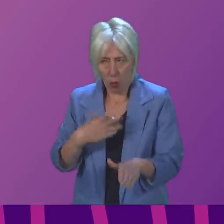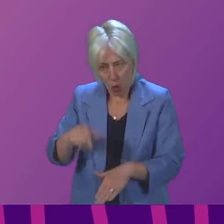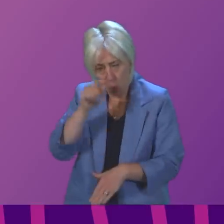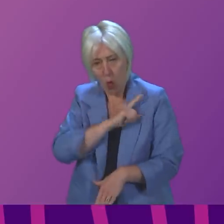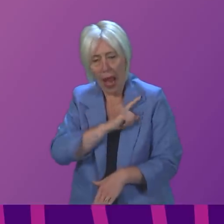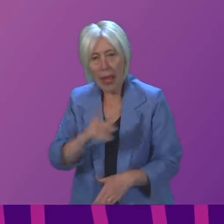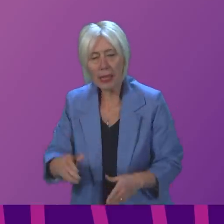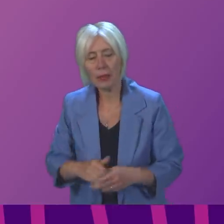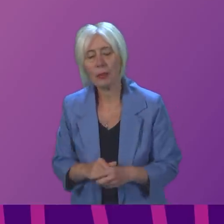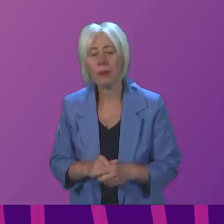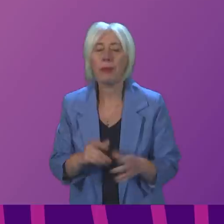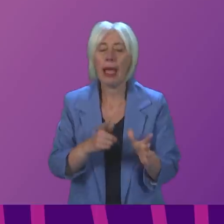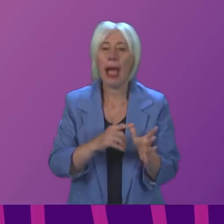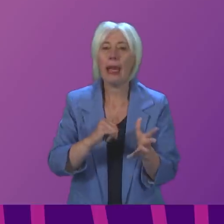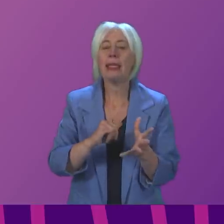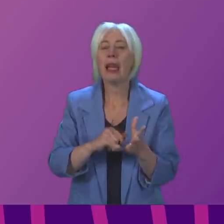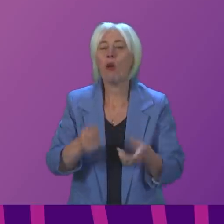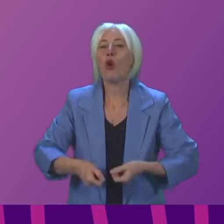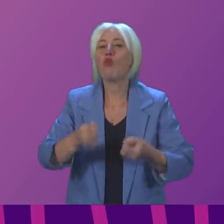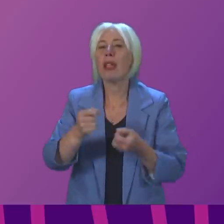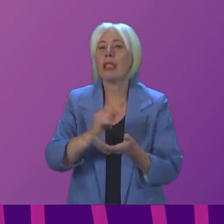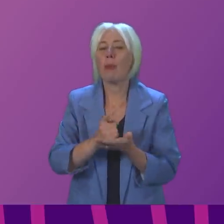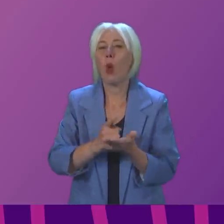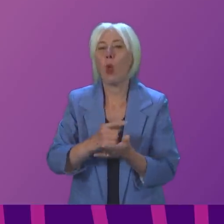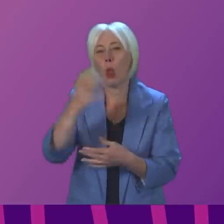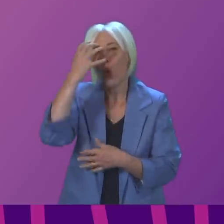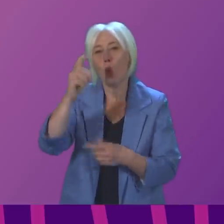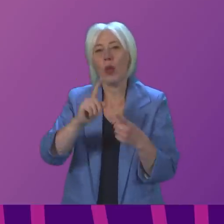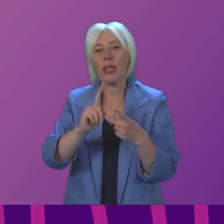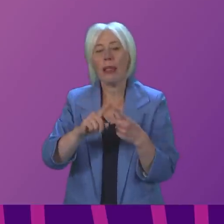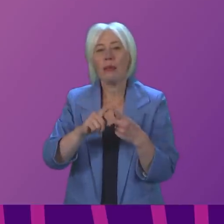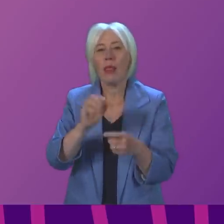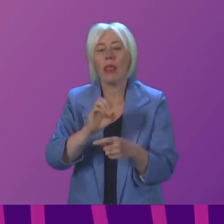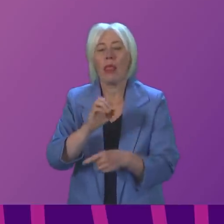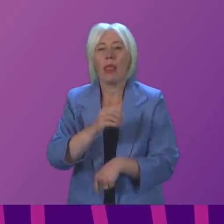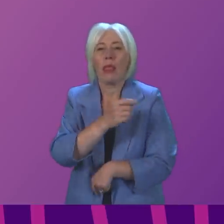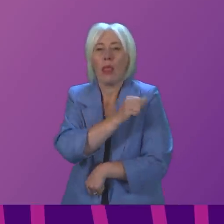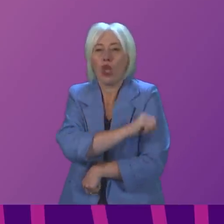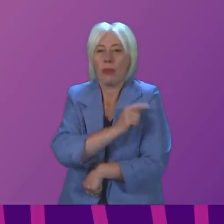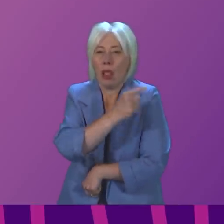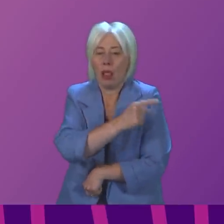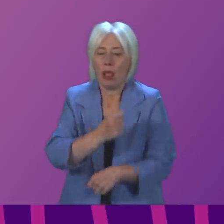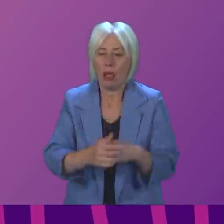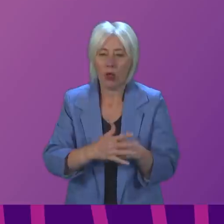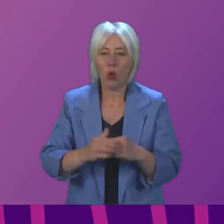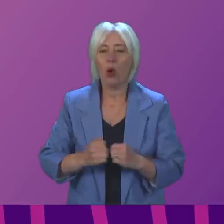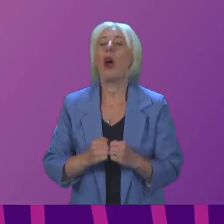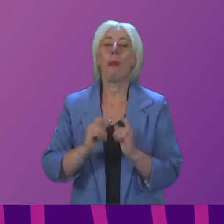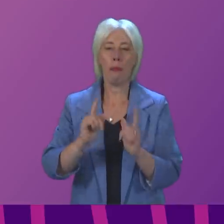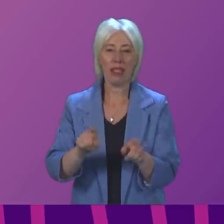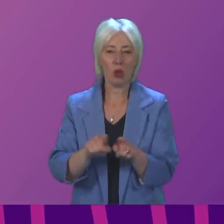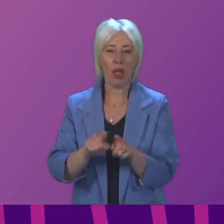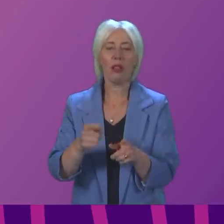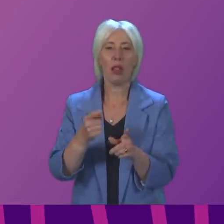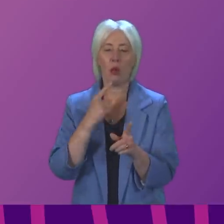of concerns about the Queen Elizabeth, and I just want to briefly go through these concerns. In the process of doing that, I will answer the question